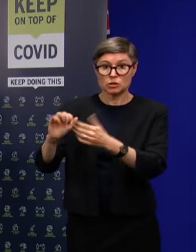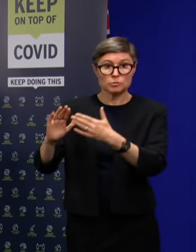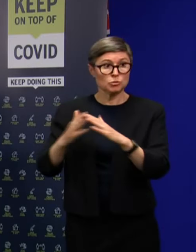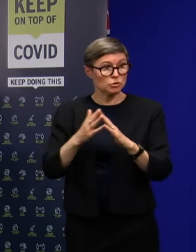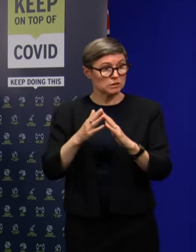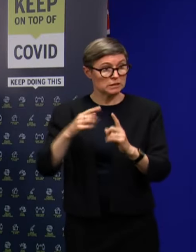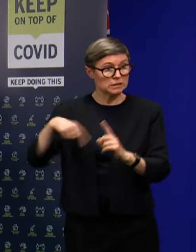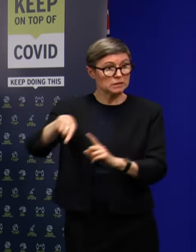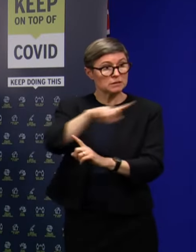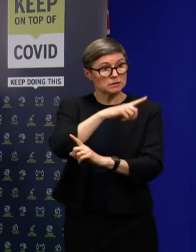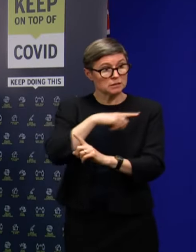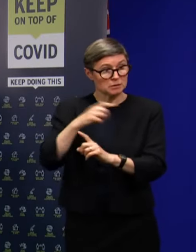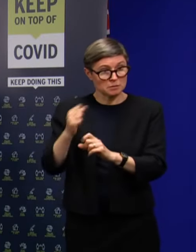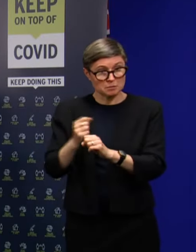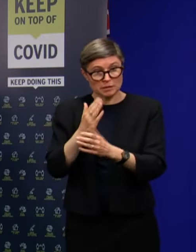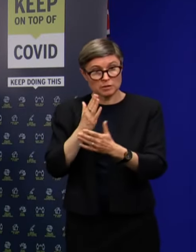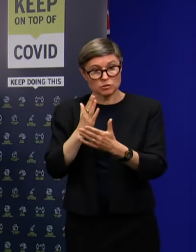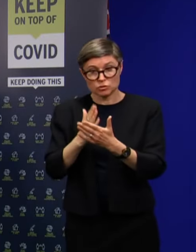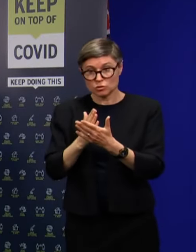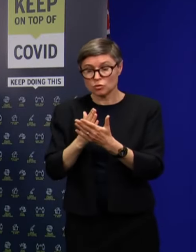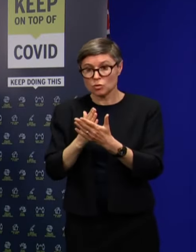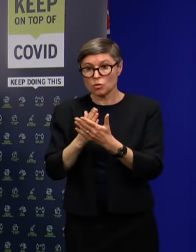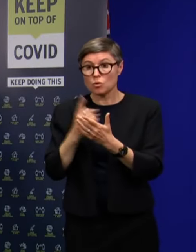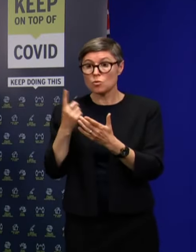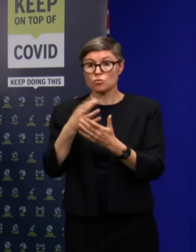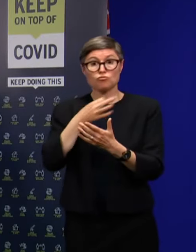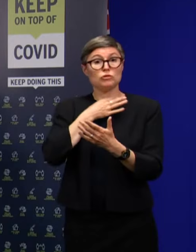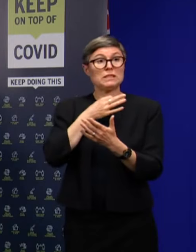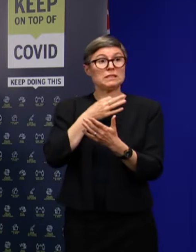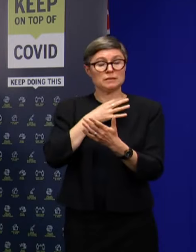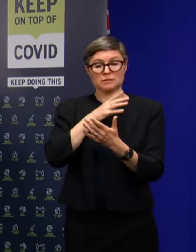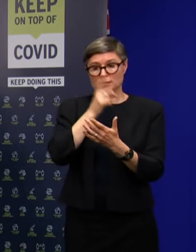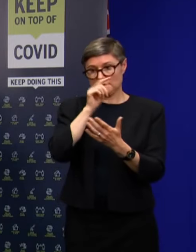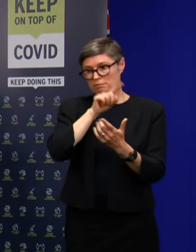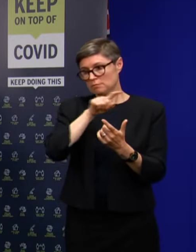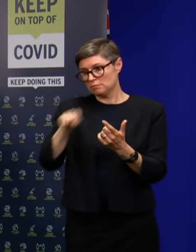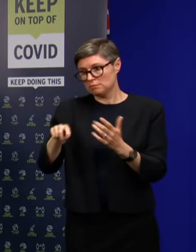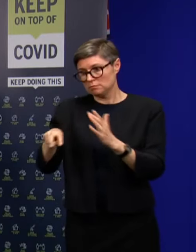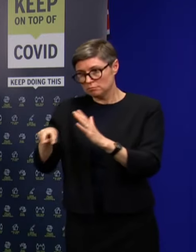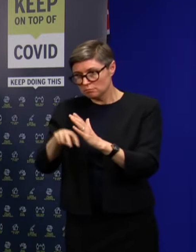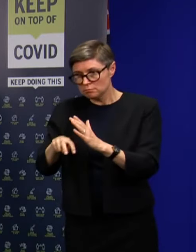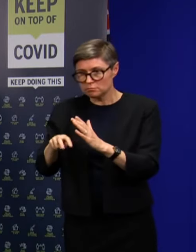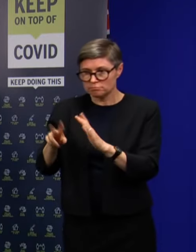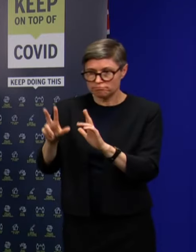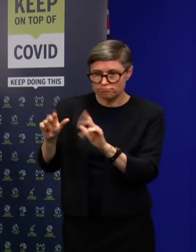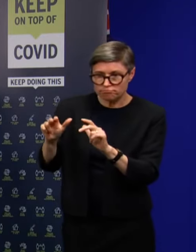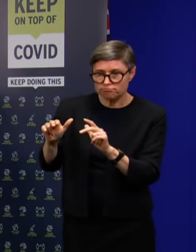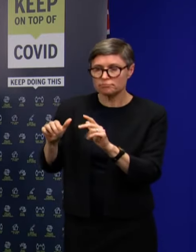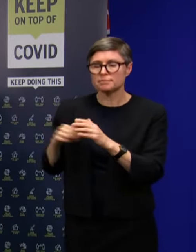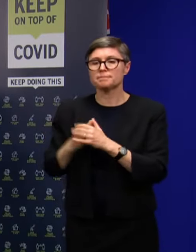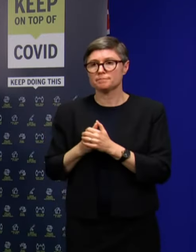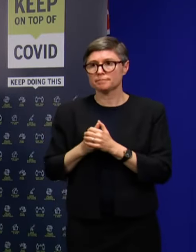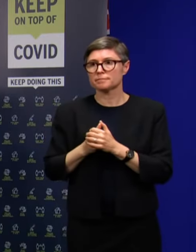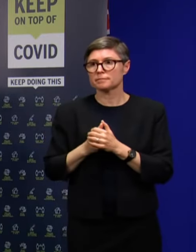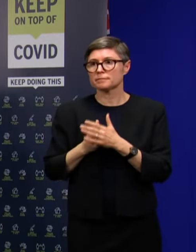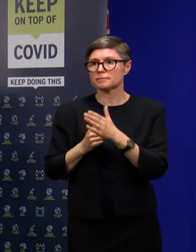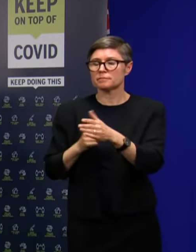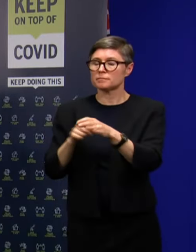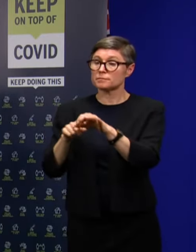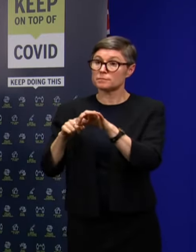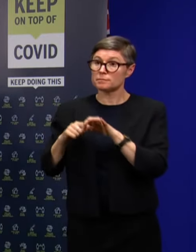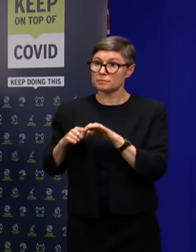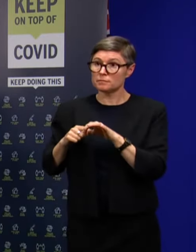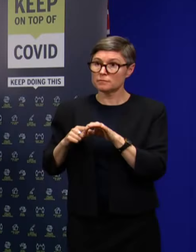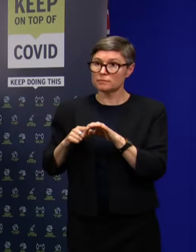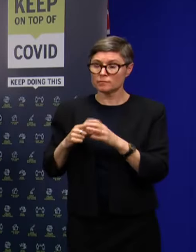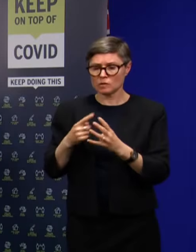community that we are concerned about requiring quarantine for a period and to maintain their health during that time. Those four workers